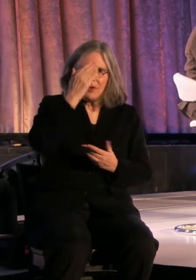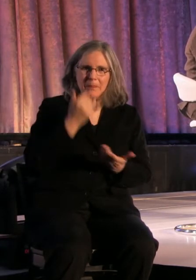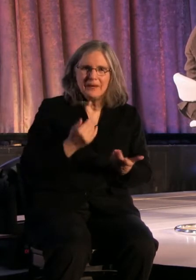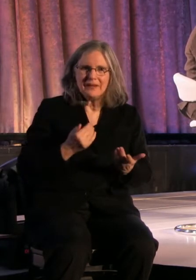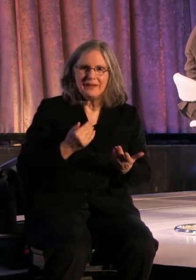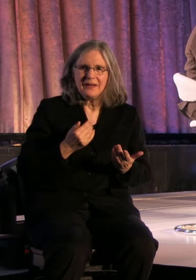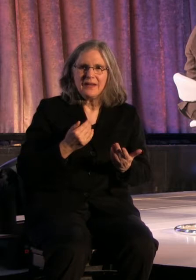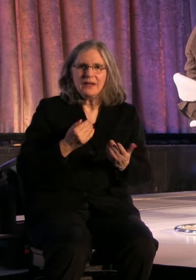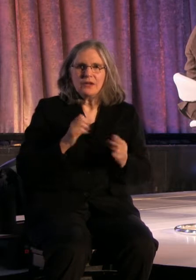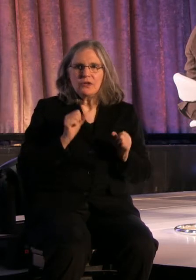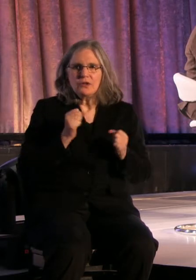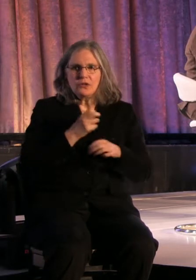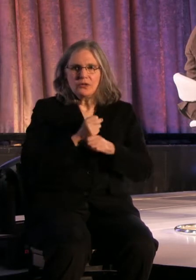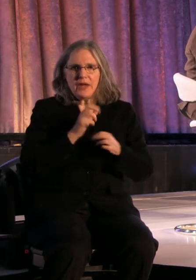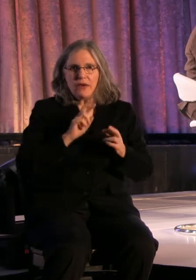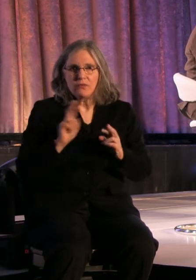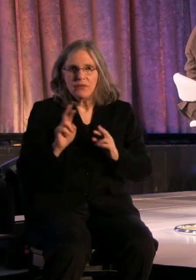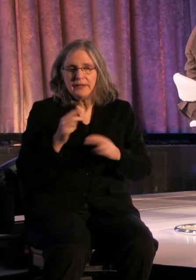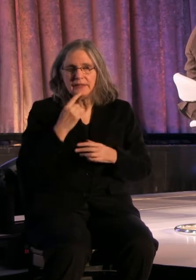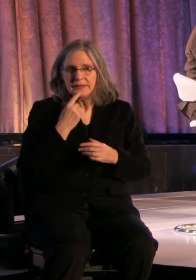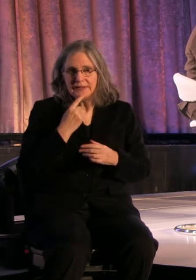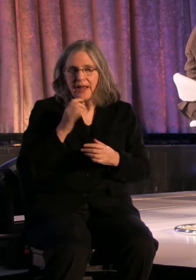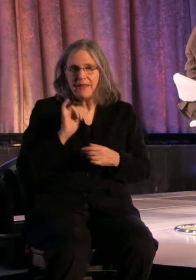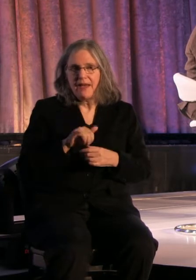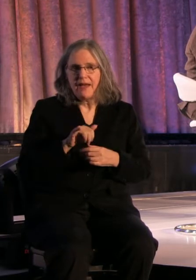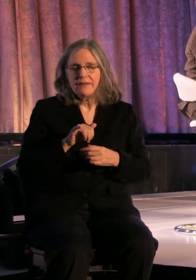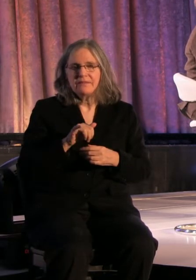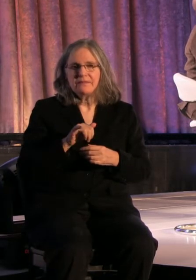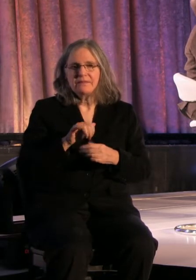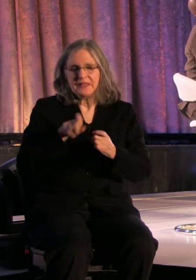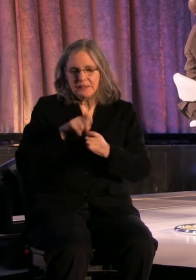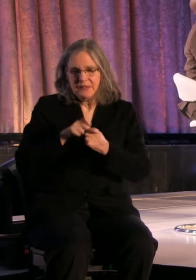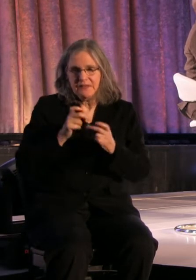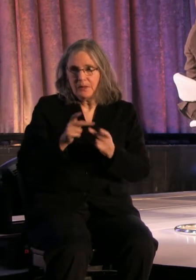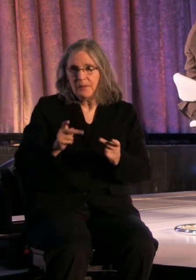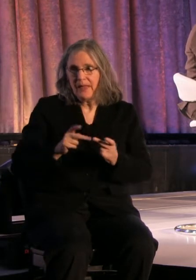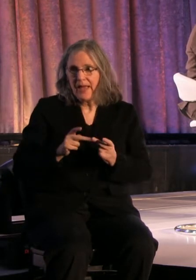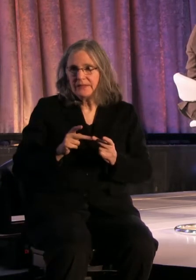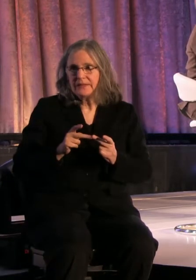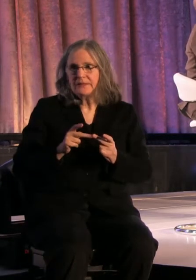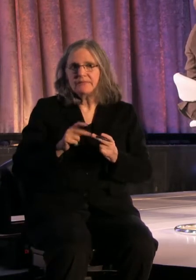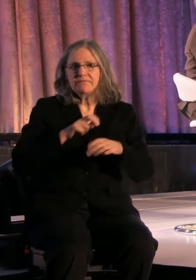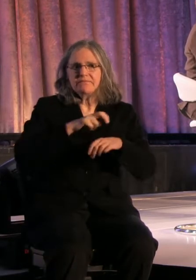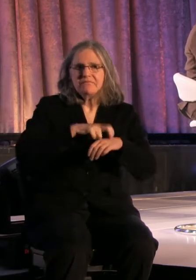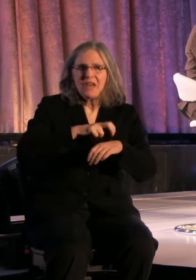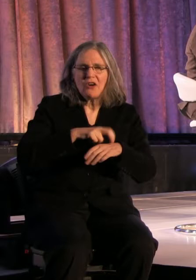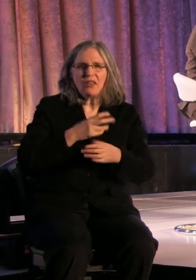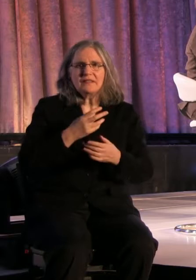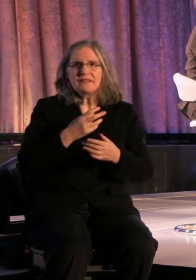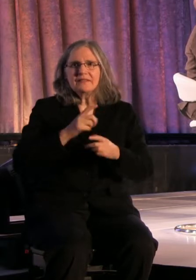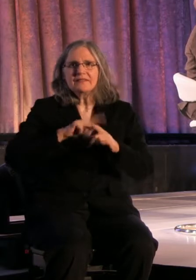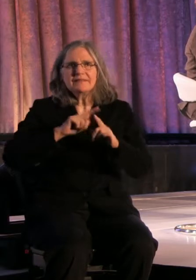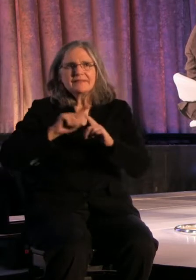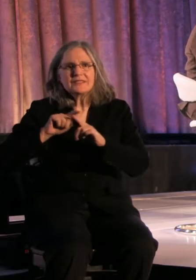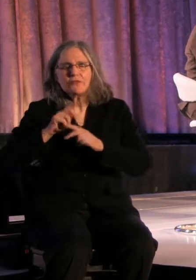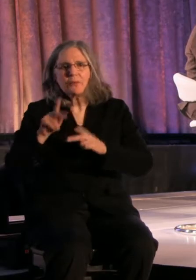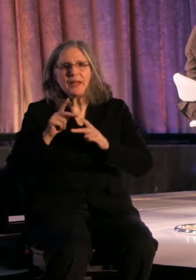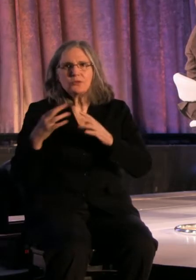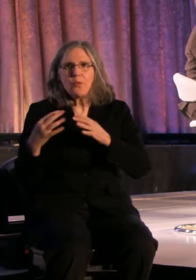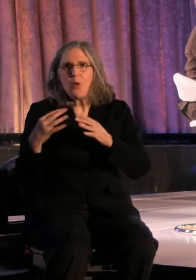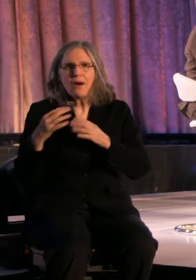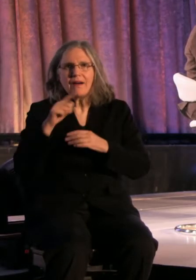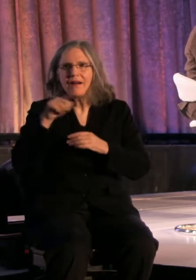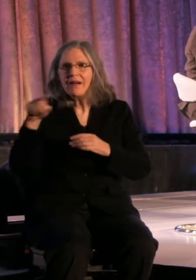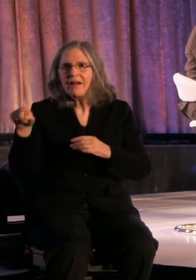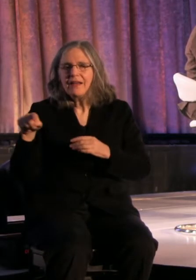say something or sing something like that over there in specific places, in Belfast and places like, you know, all kinds of things, it means something